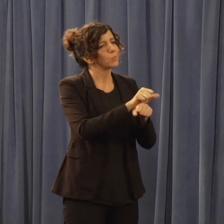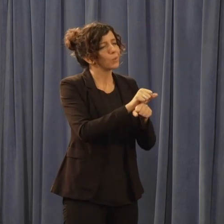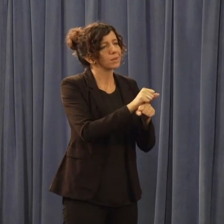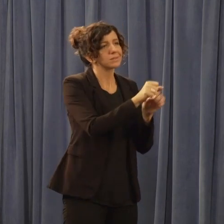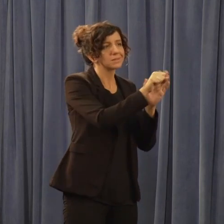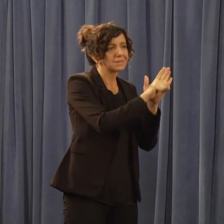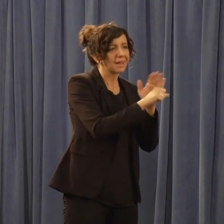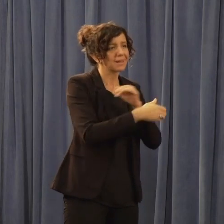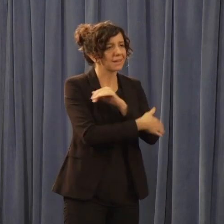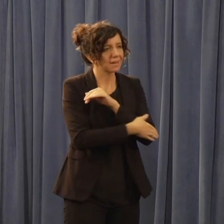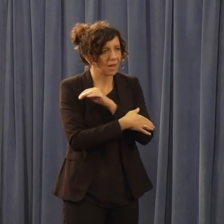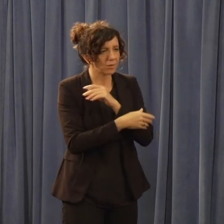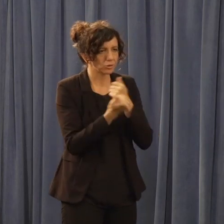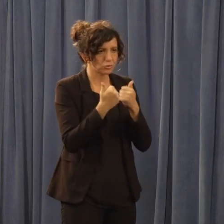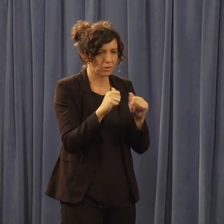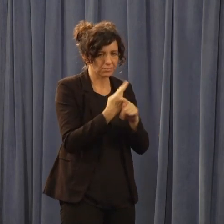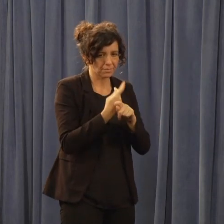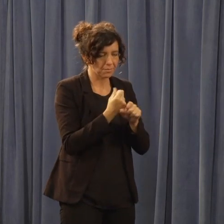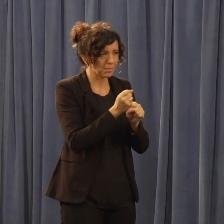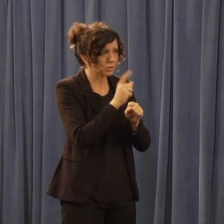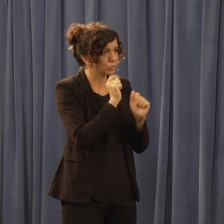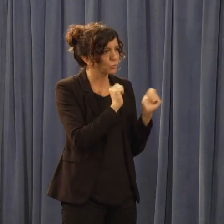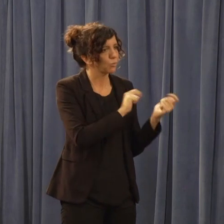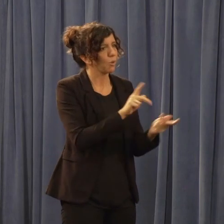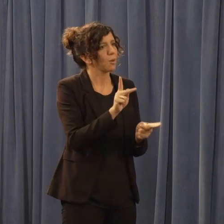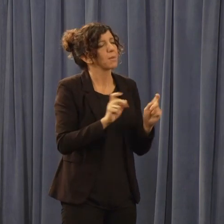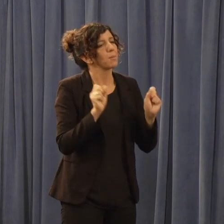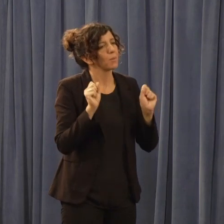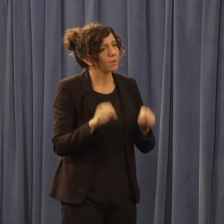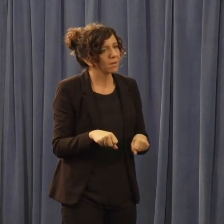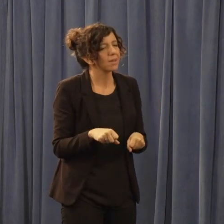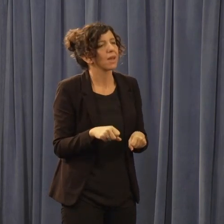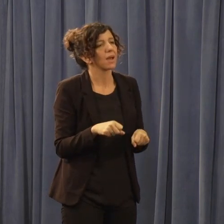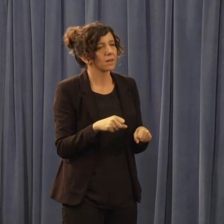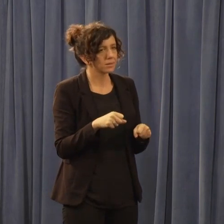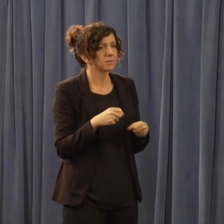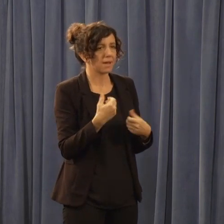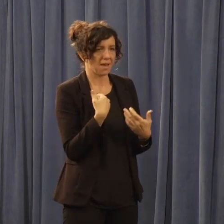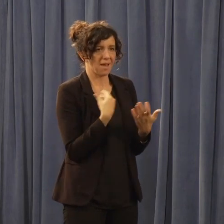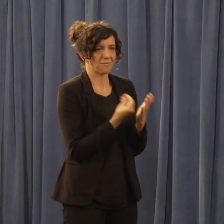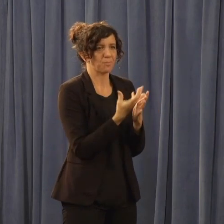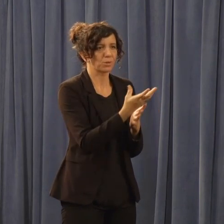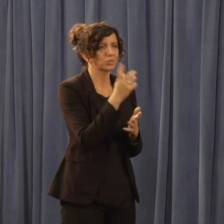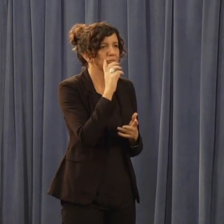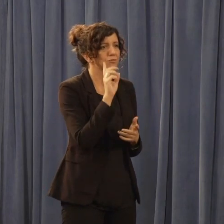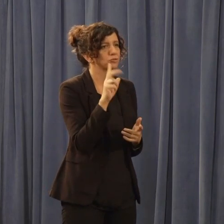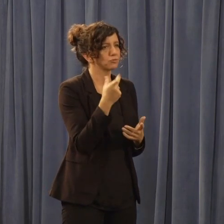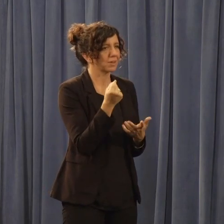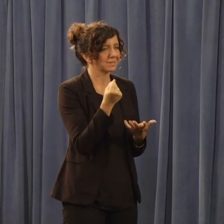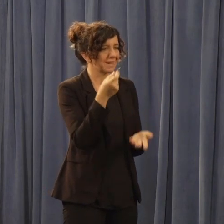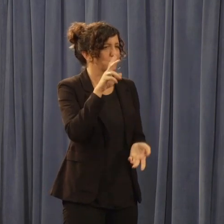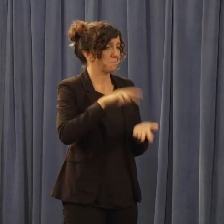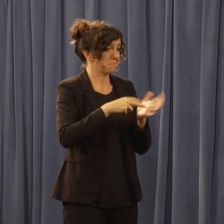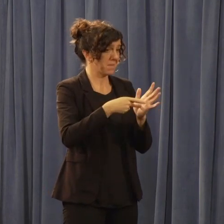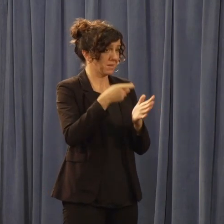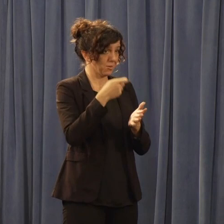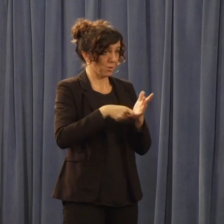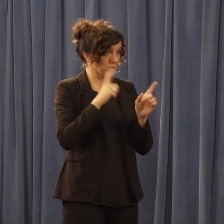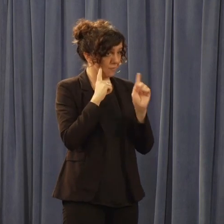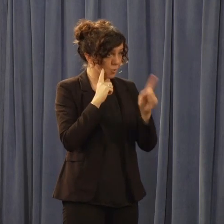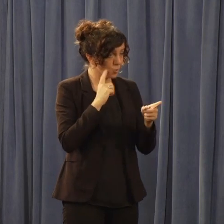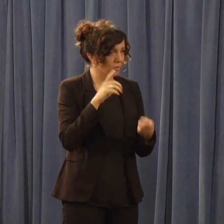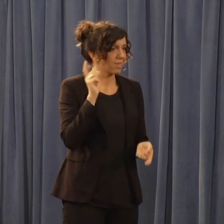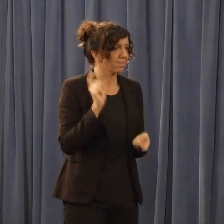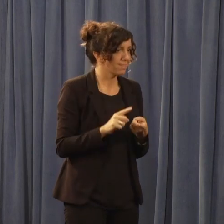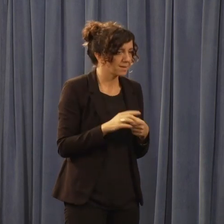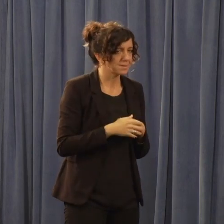drugs, getting everybody to pull their purchases with ours and significantly drive down prescription drugs. I